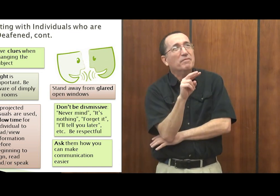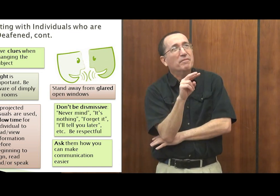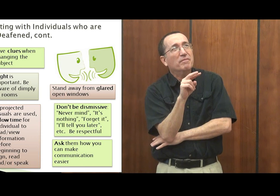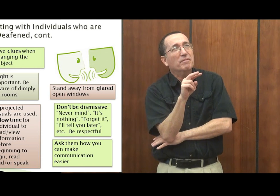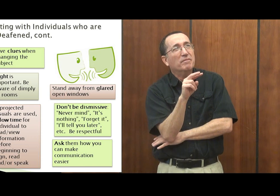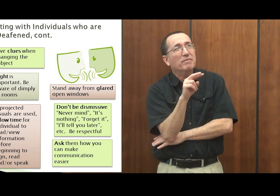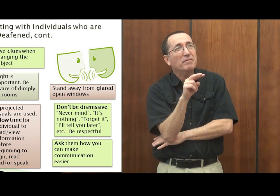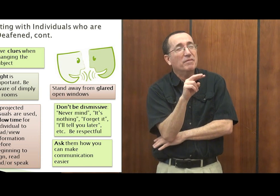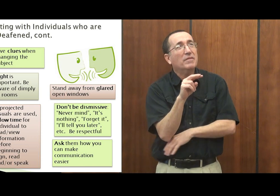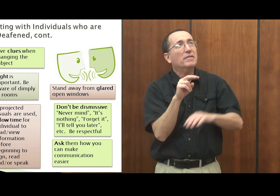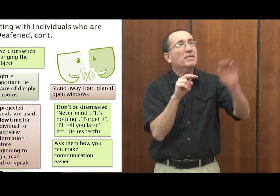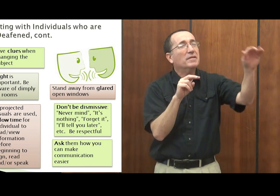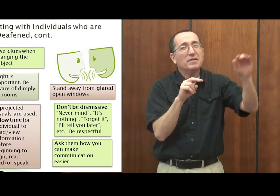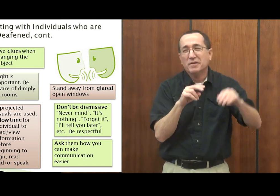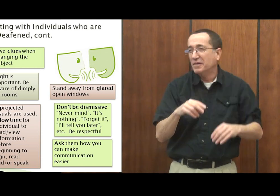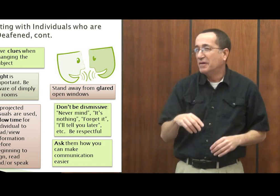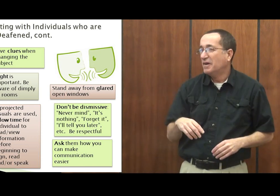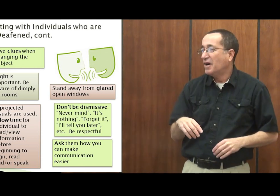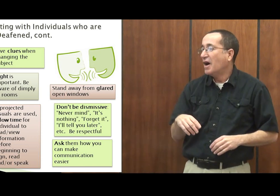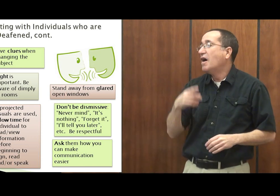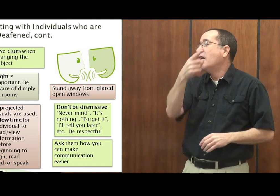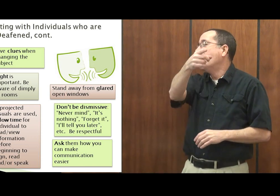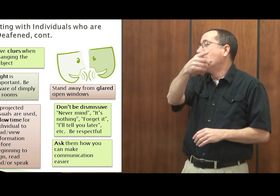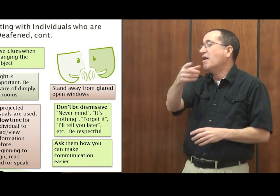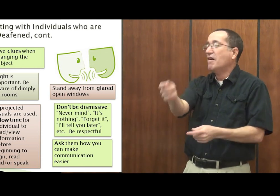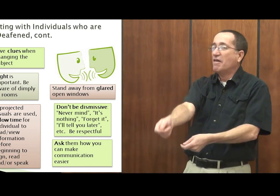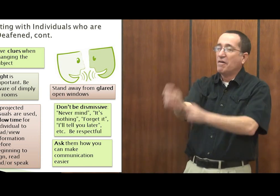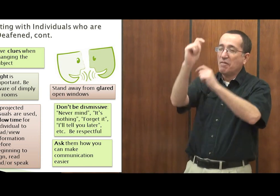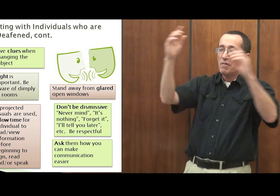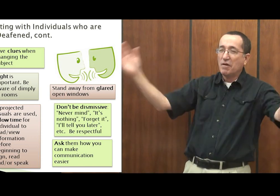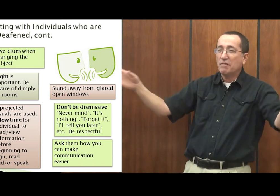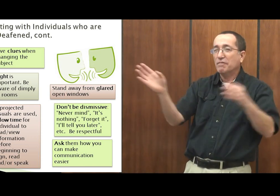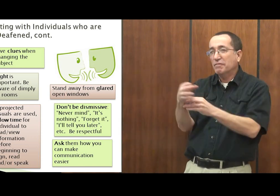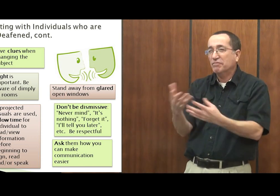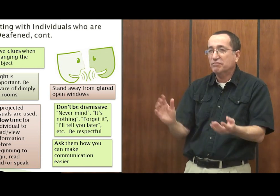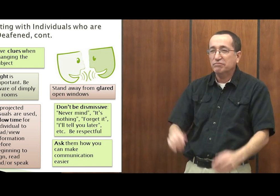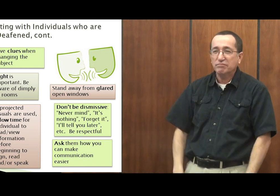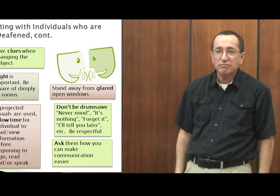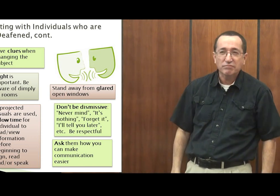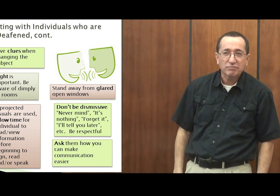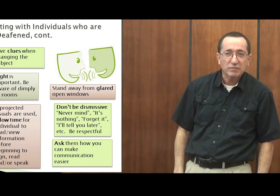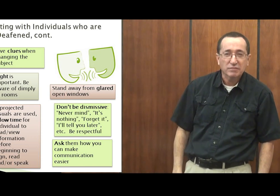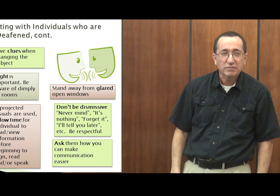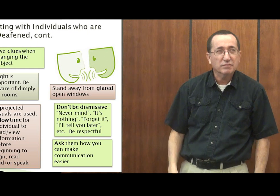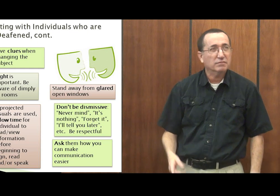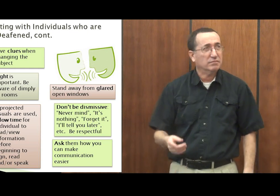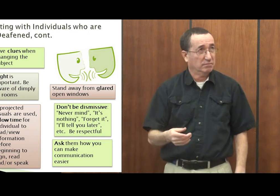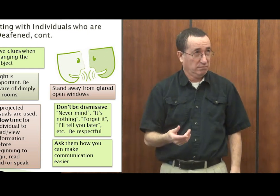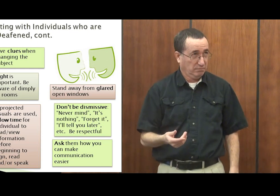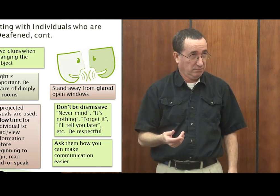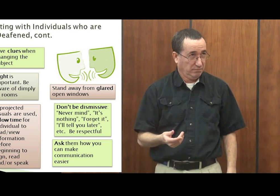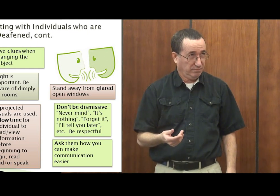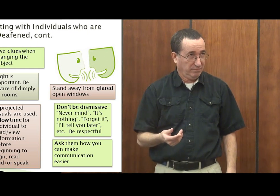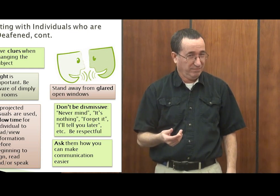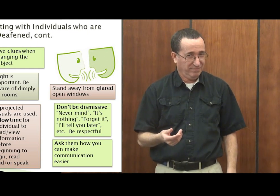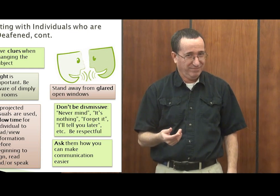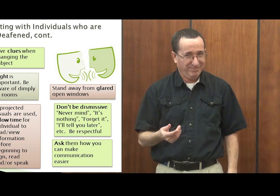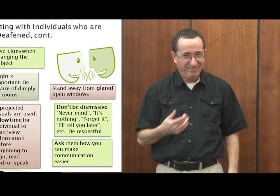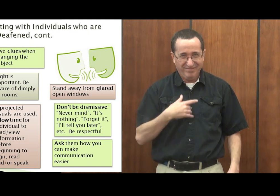It was, it was the biggest catch I ever caught. It was amazing. And the whole trip was amazing with the friends. And you're like,